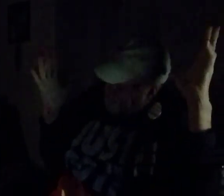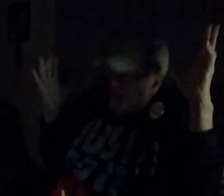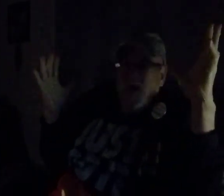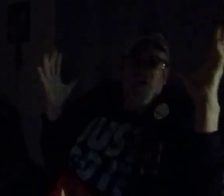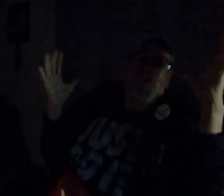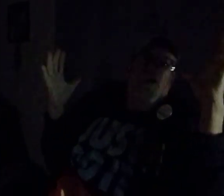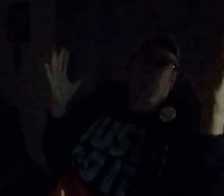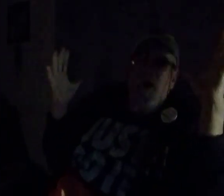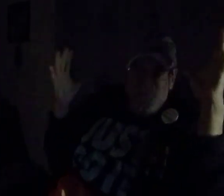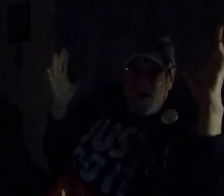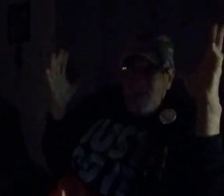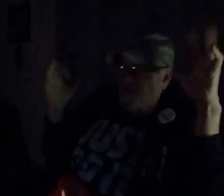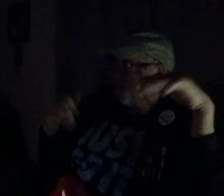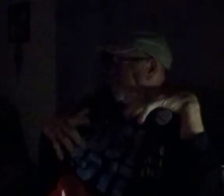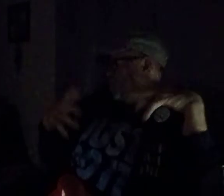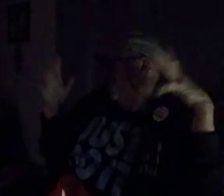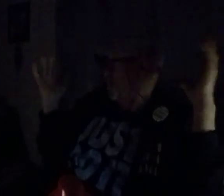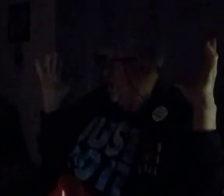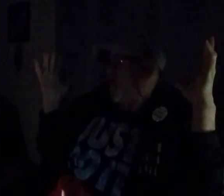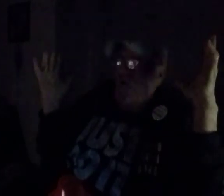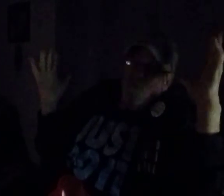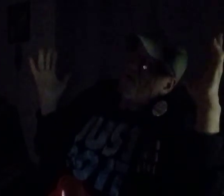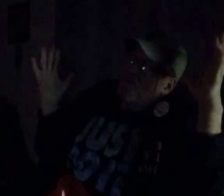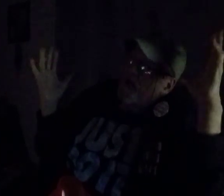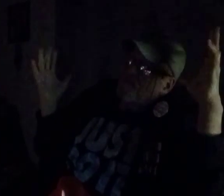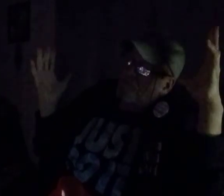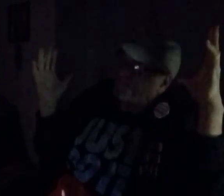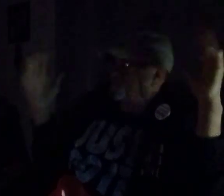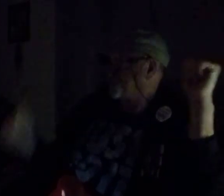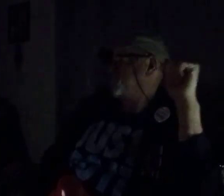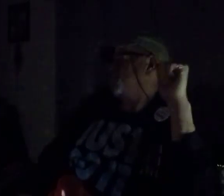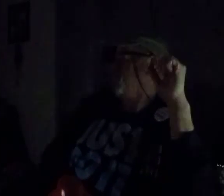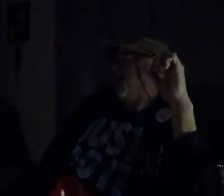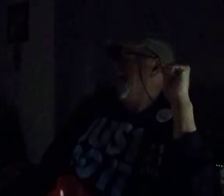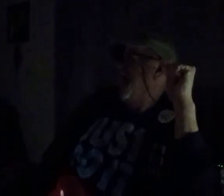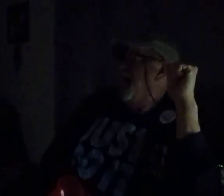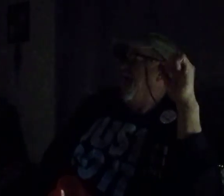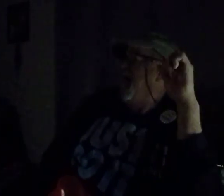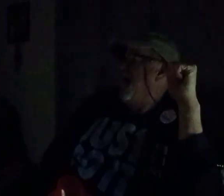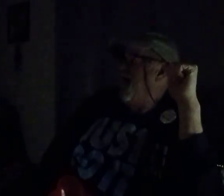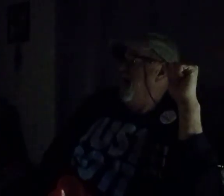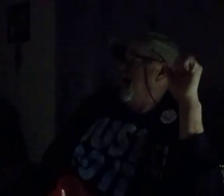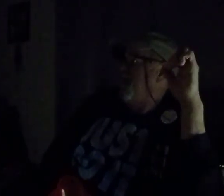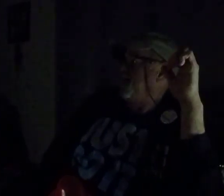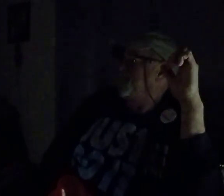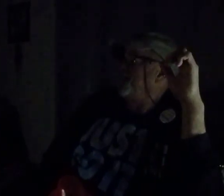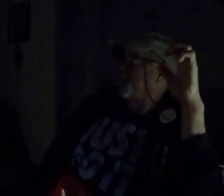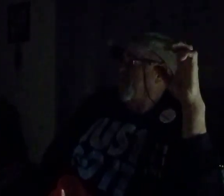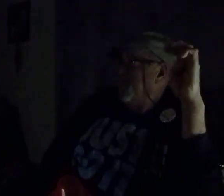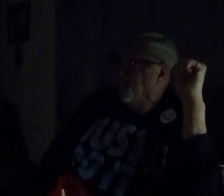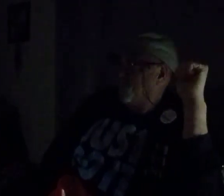He wanna grab me? Well, you know what I do. Uh, these kids,